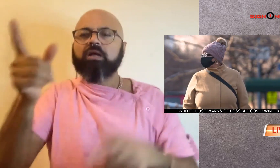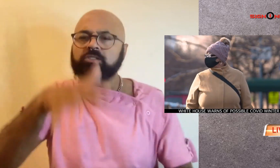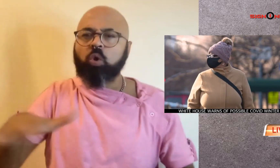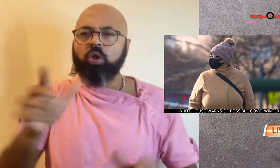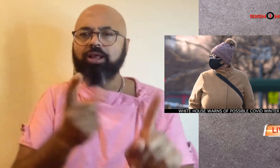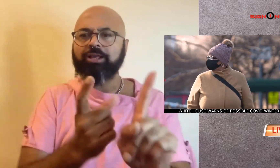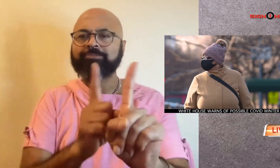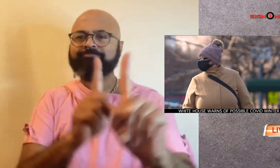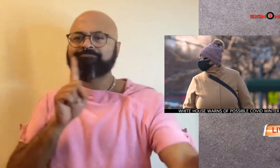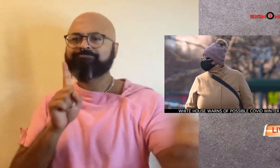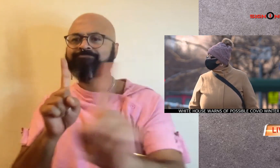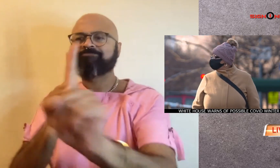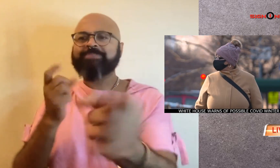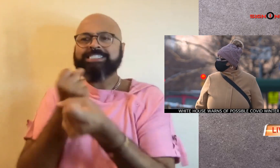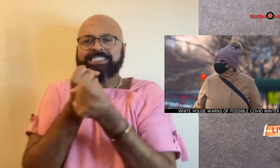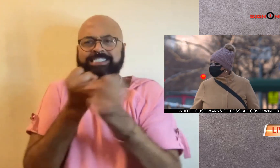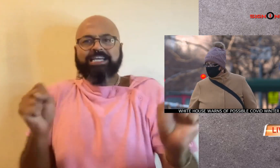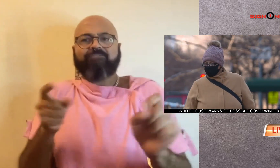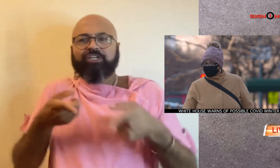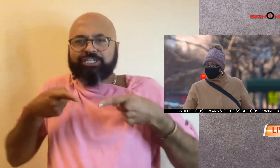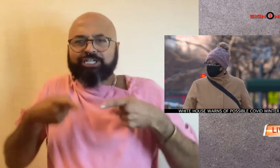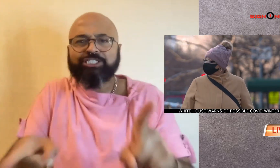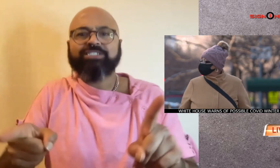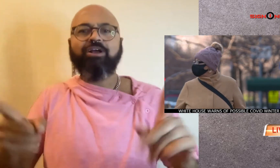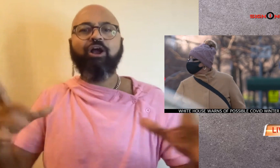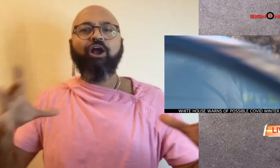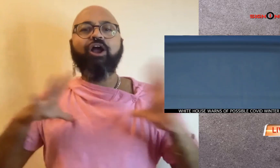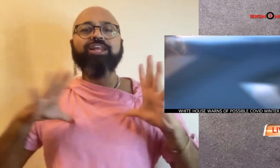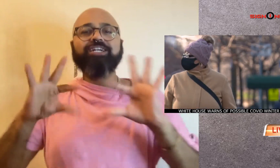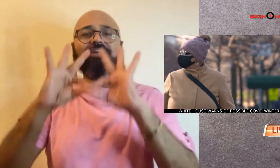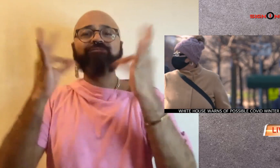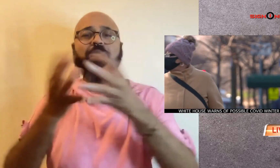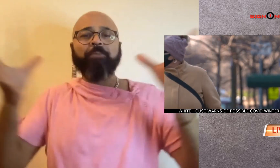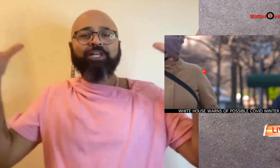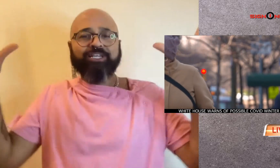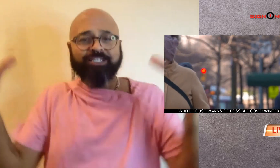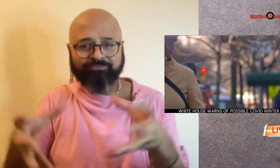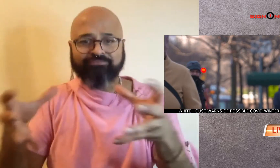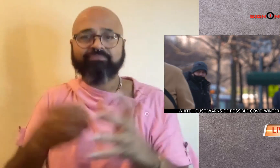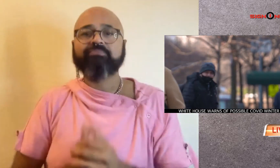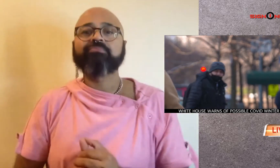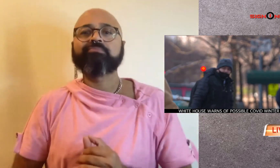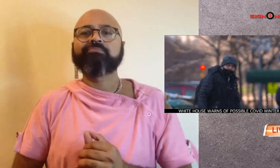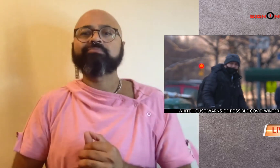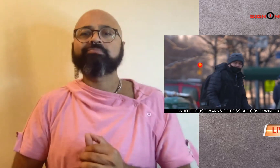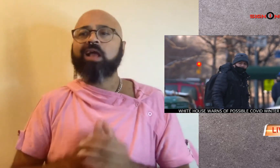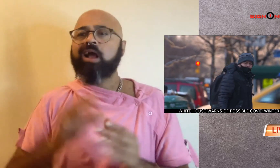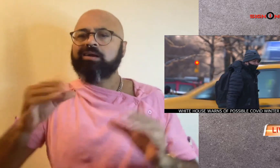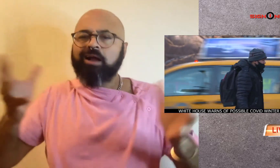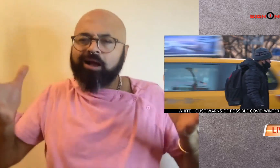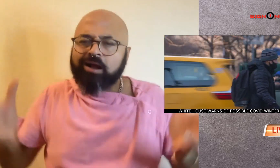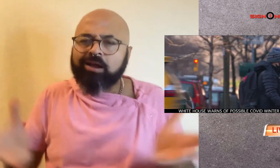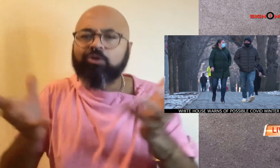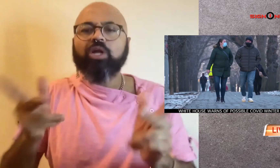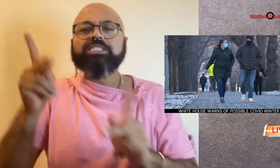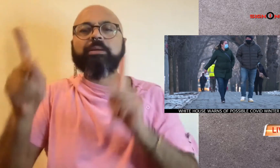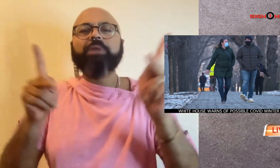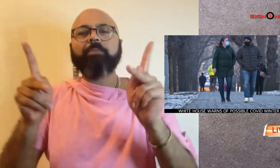The Biden administration is urging Americans to socialize safely during family holiday gatherings